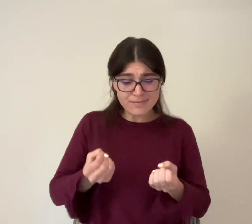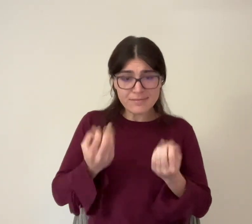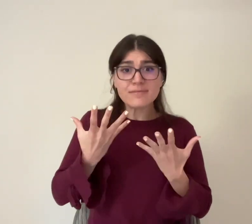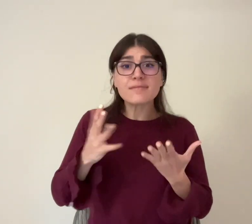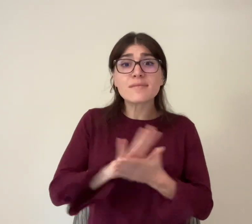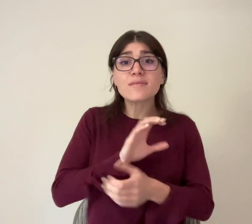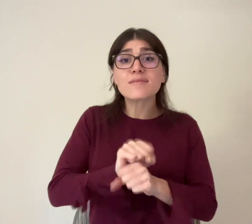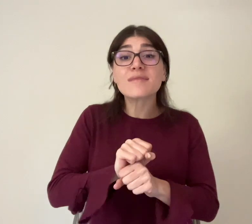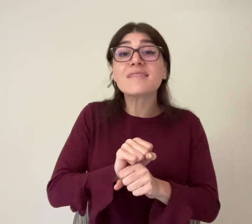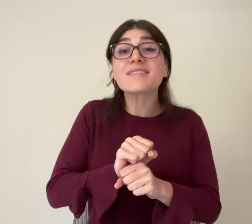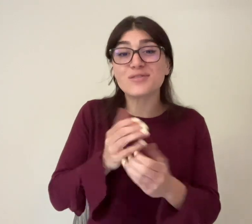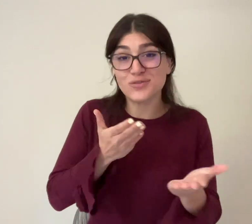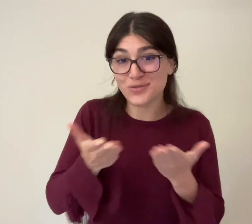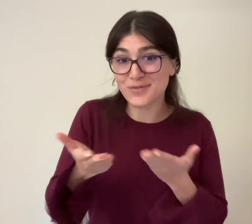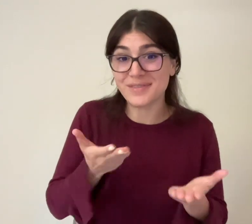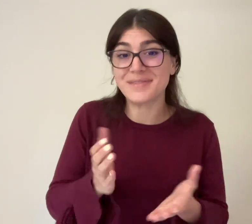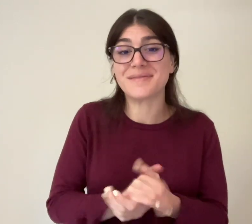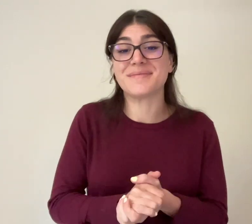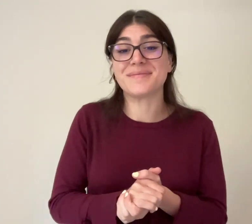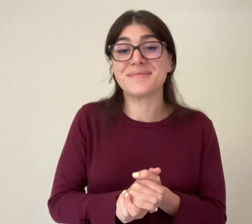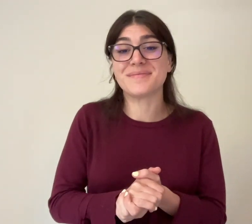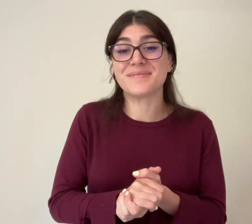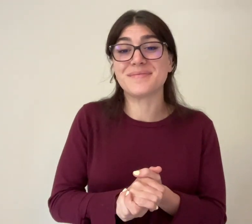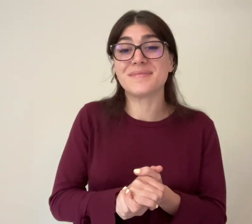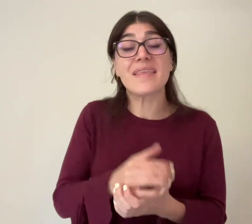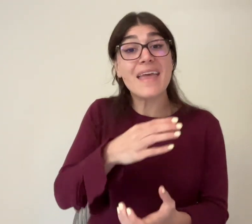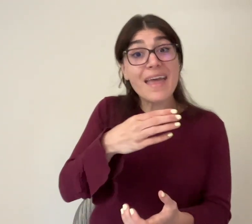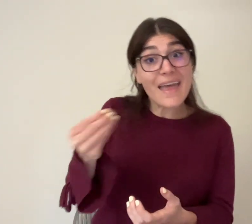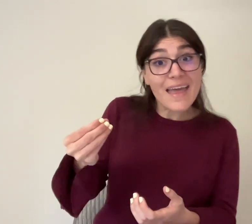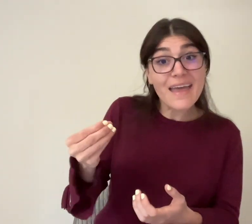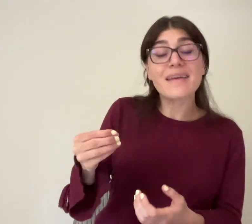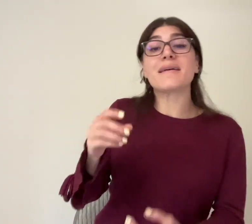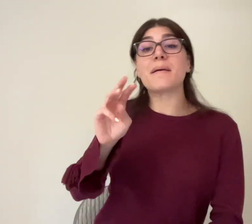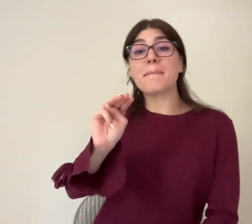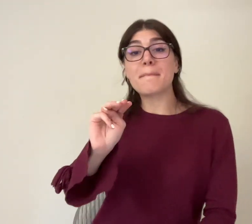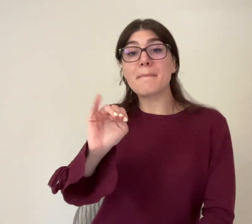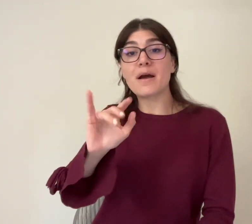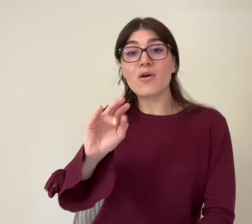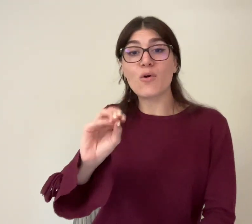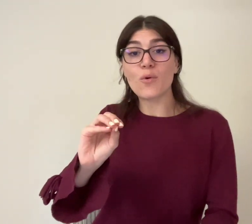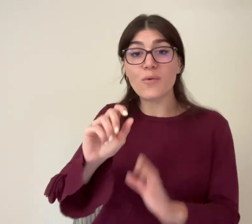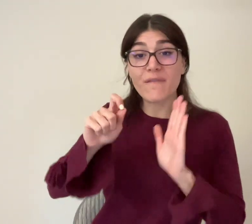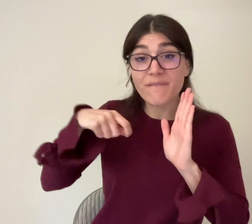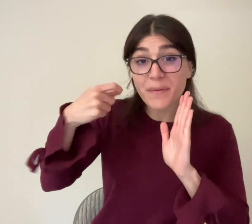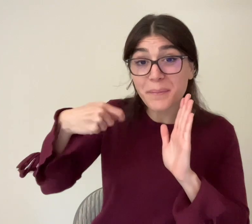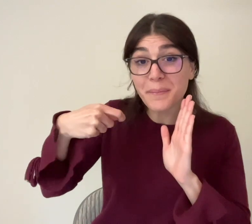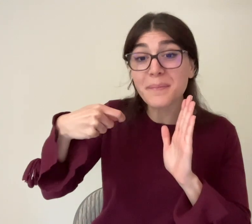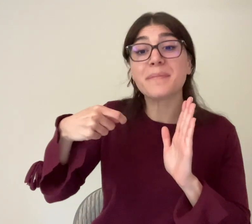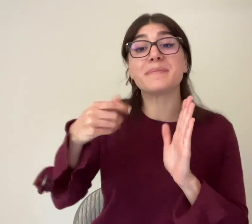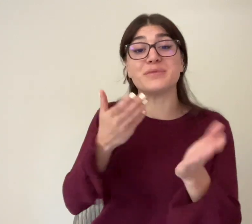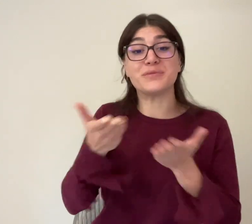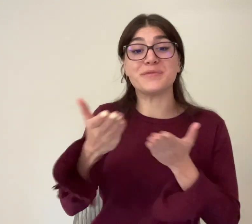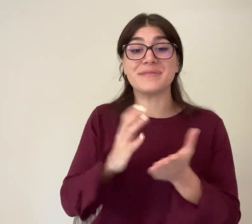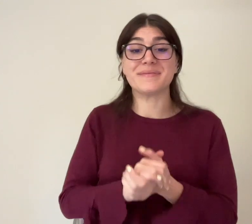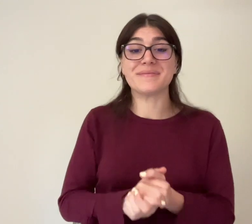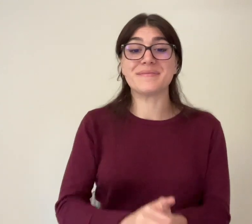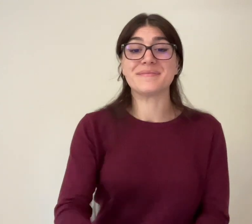document inventory, and we also offer microfilm services.